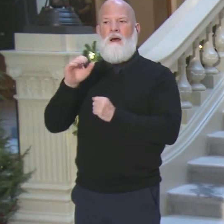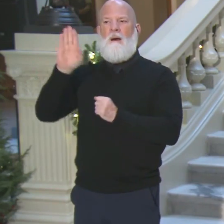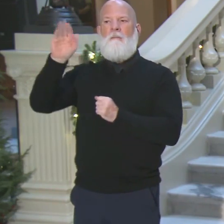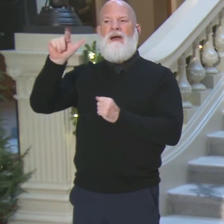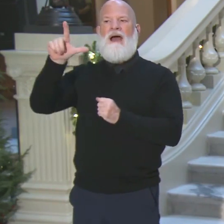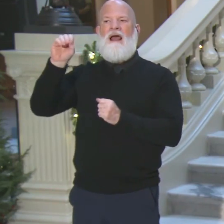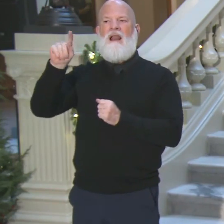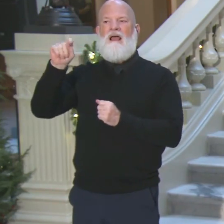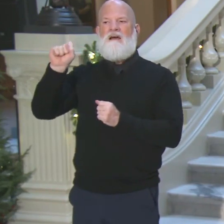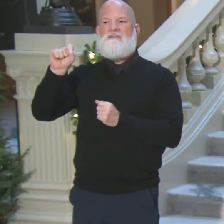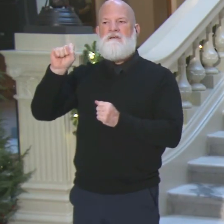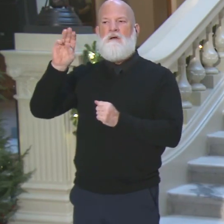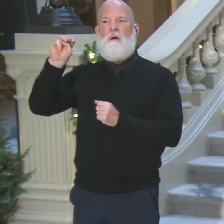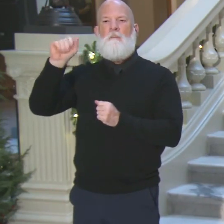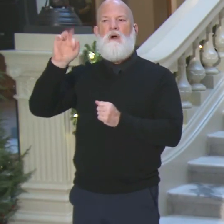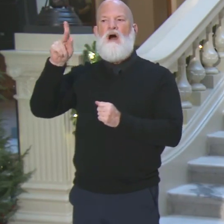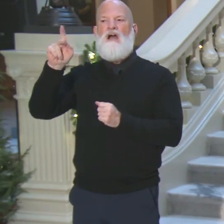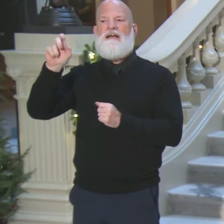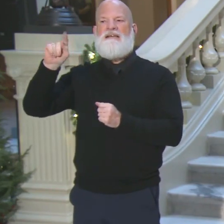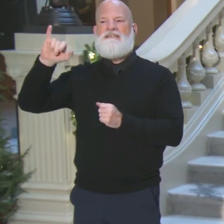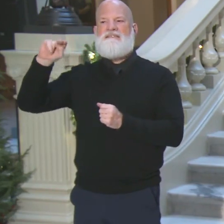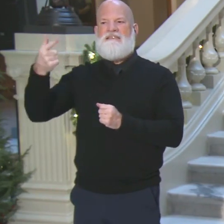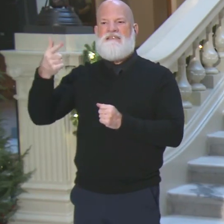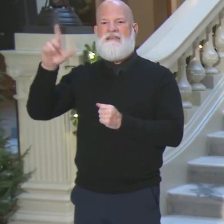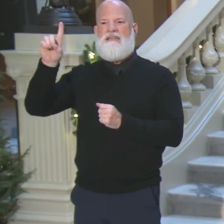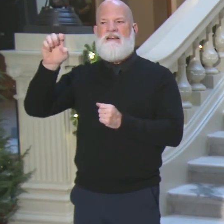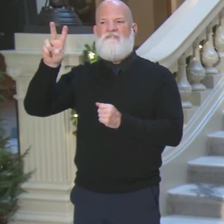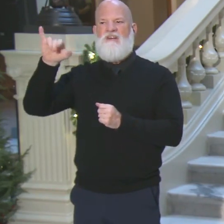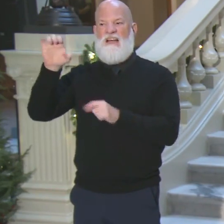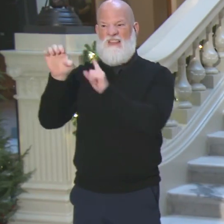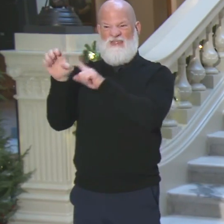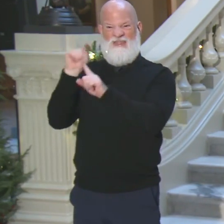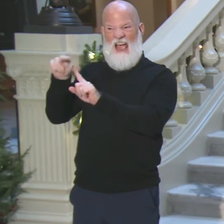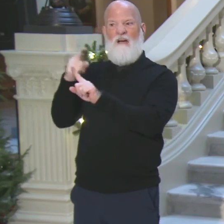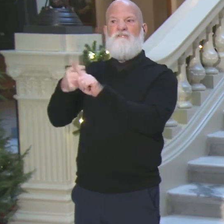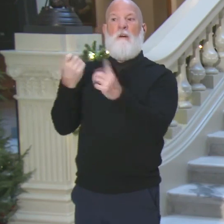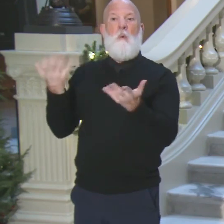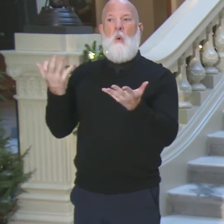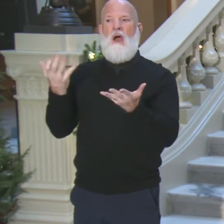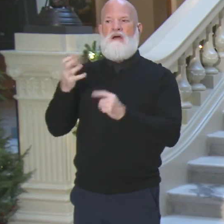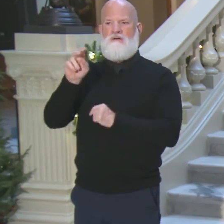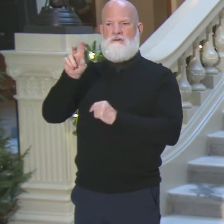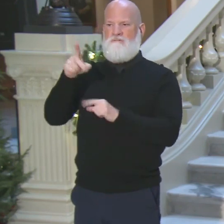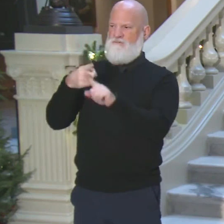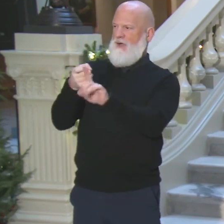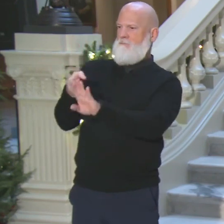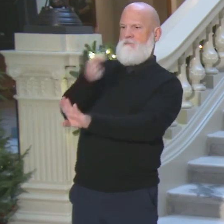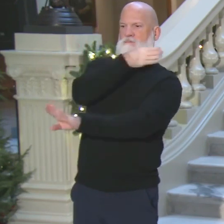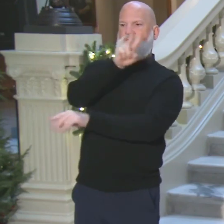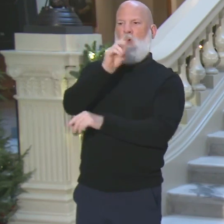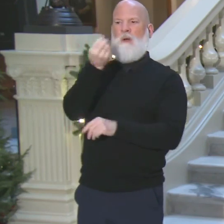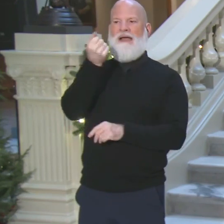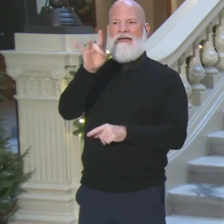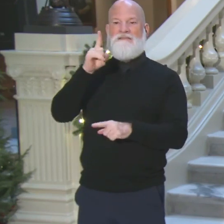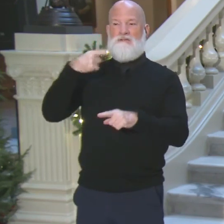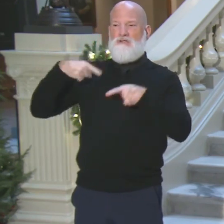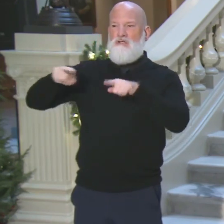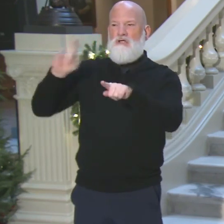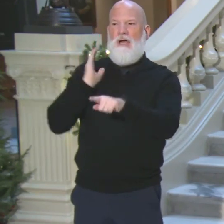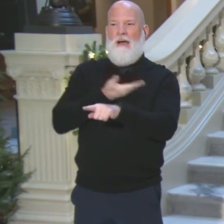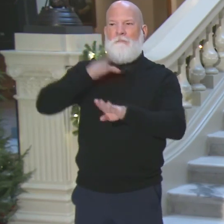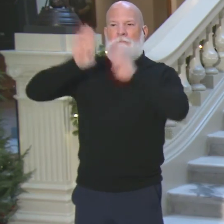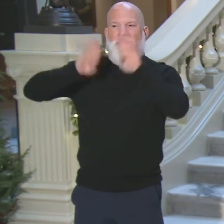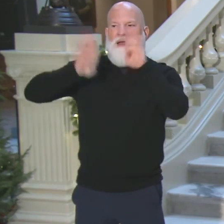legislature adopted in a bill in 2019 that we had a state procurement under. There were three bidders. Dominion Voting Systems won that